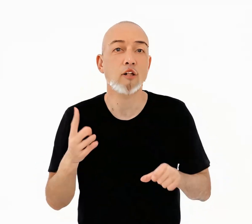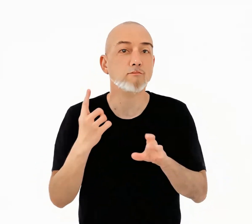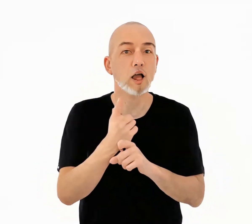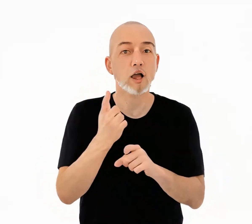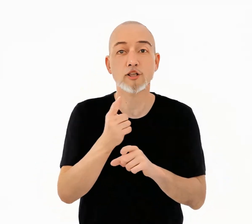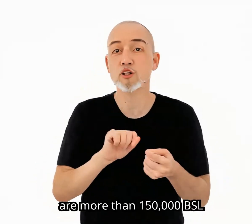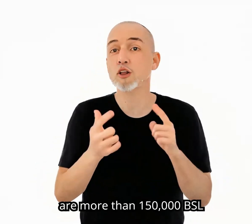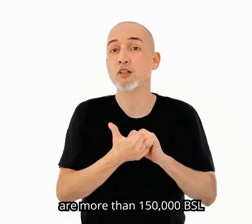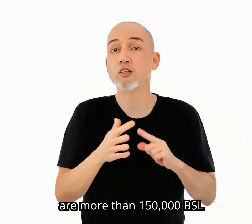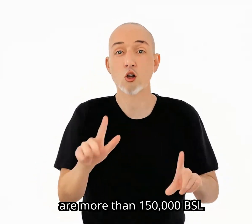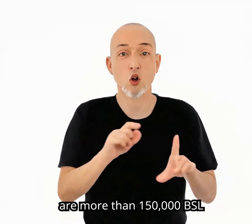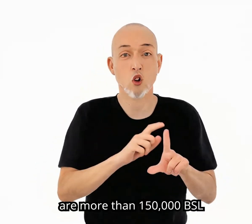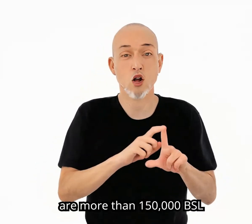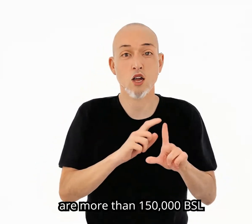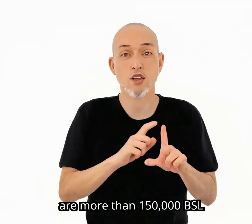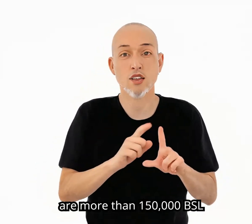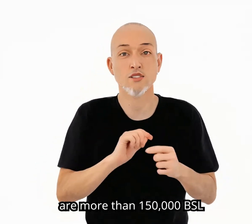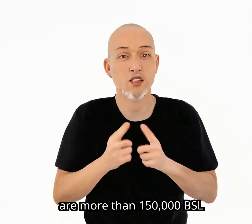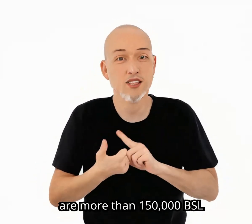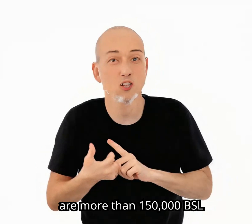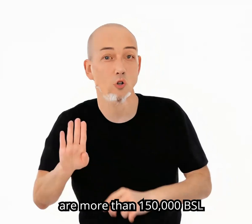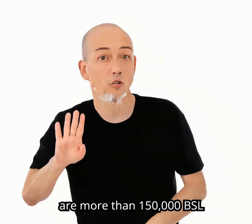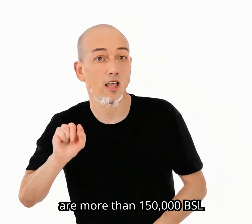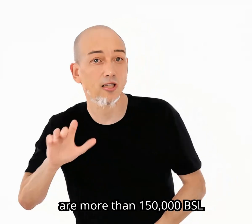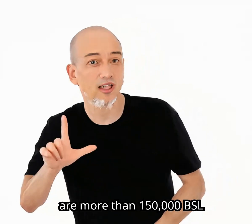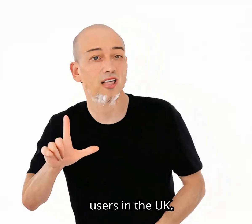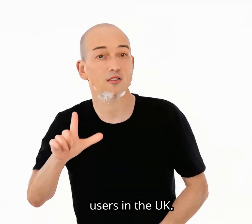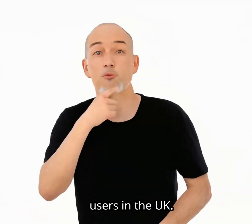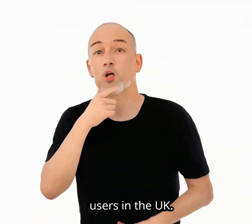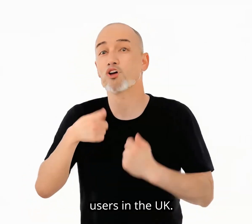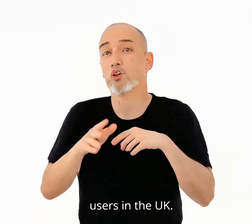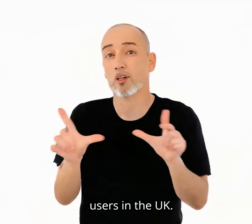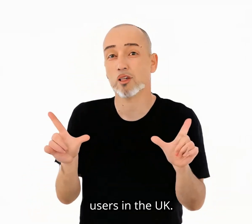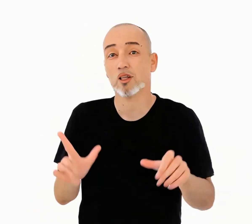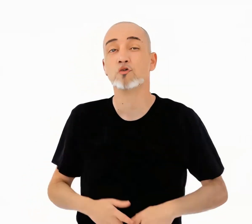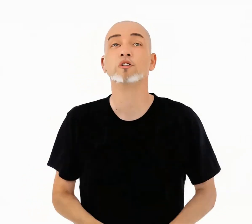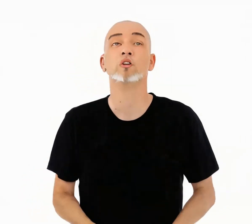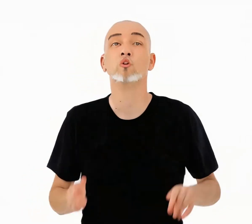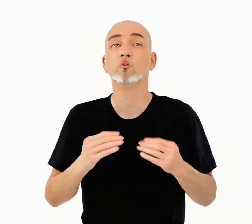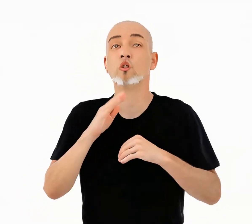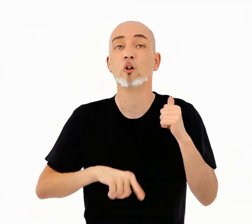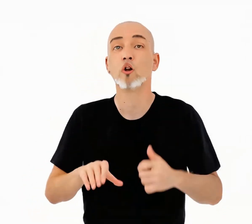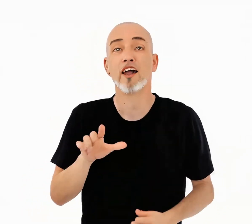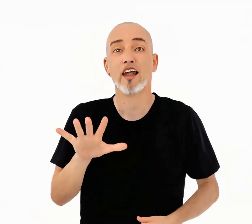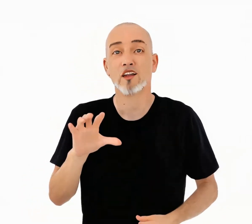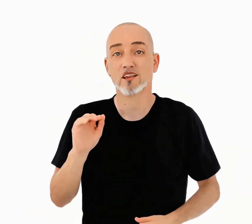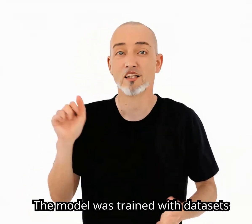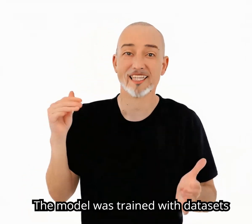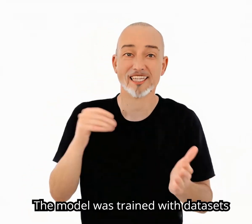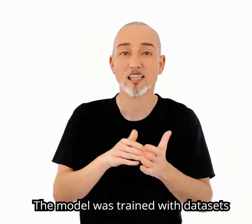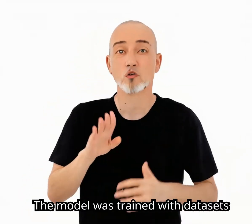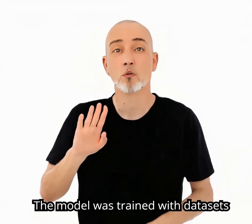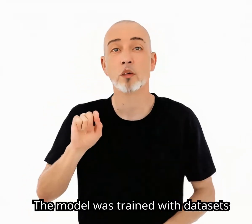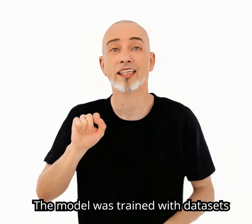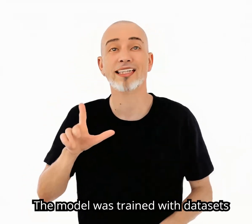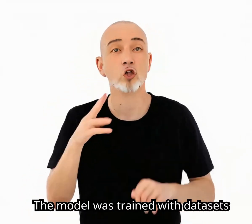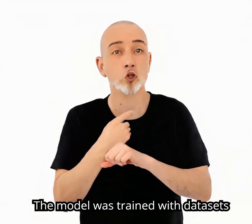There are more than 150,000 BSL users in the UK. The model was trained with datasets